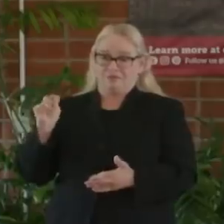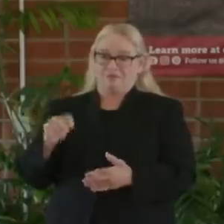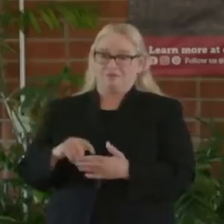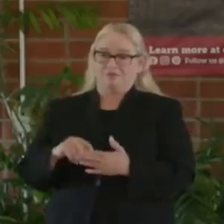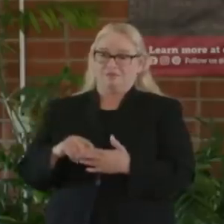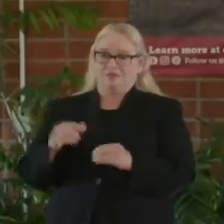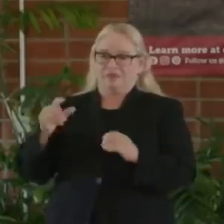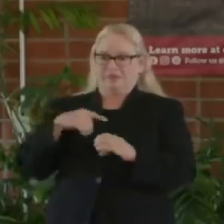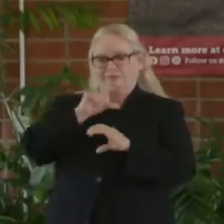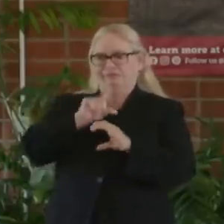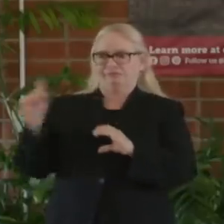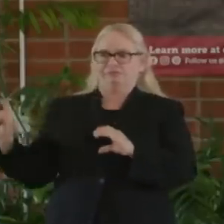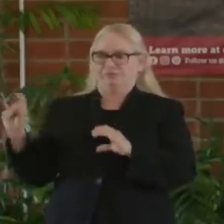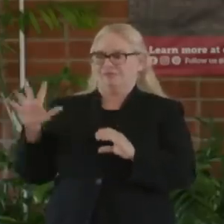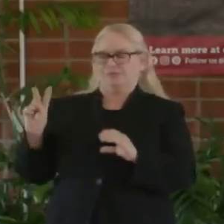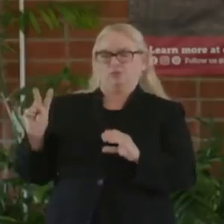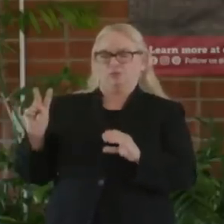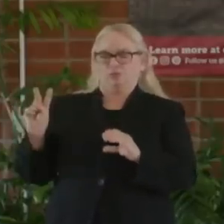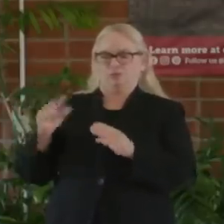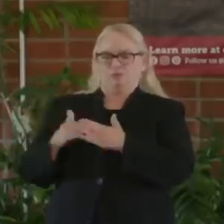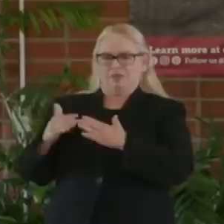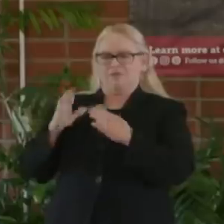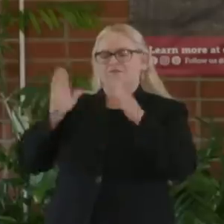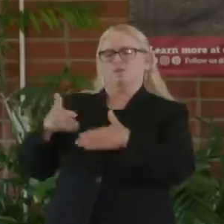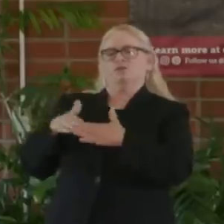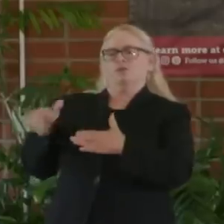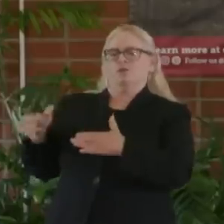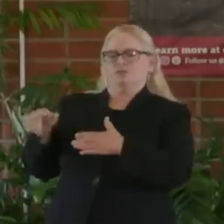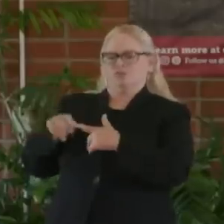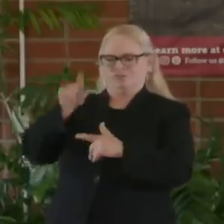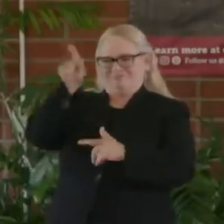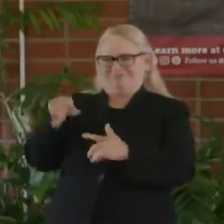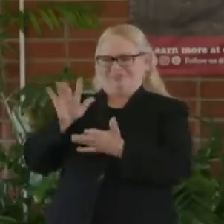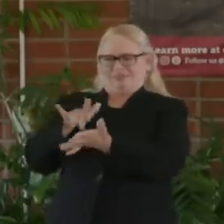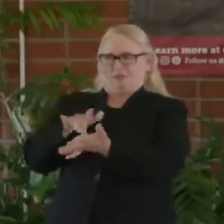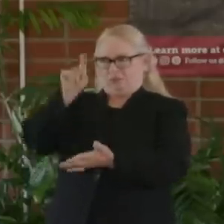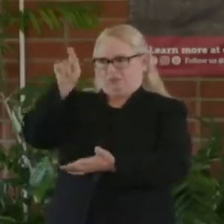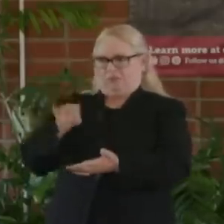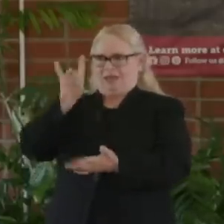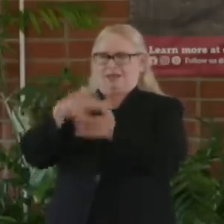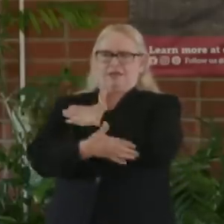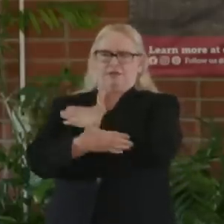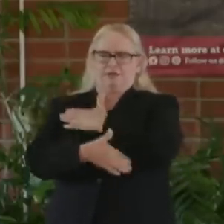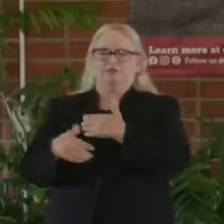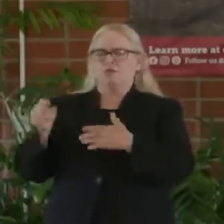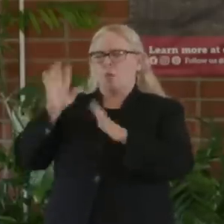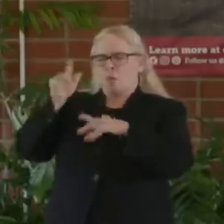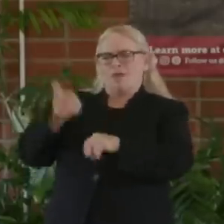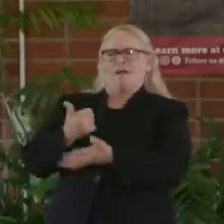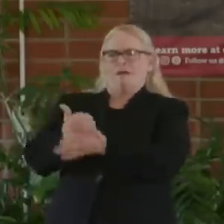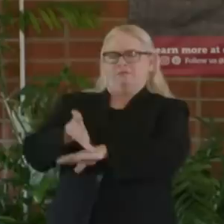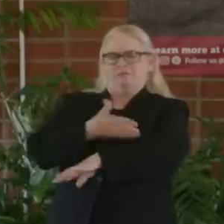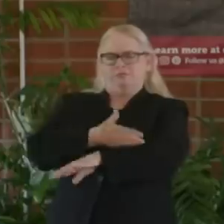52, again, in eight Central Valley counties, focusing and targeting on improving testing, not only